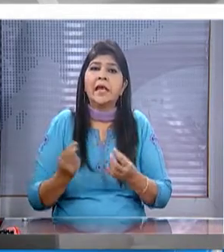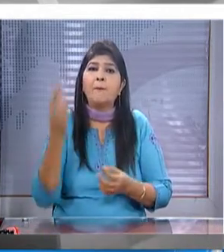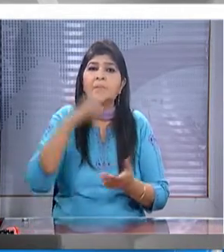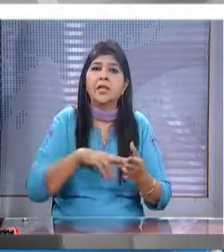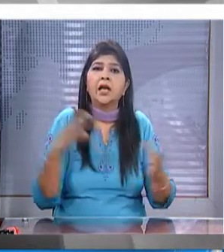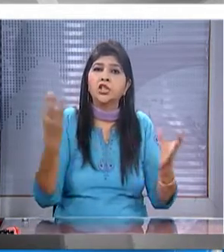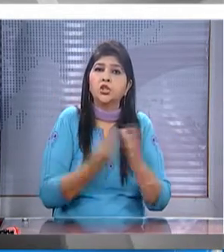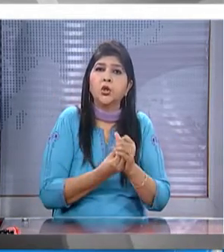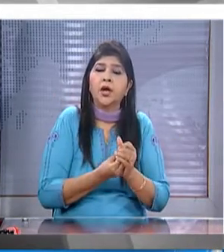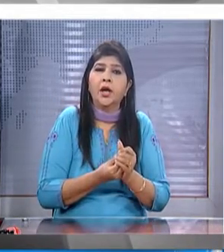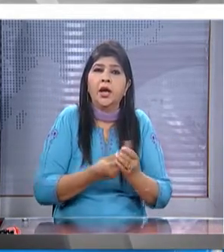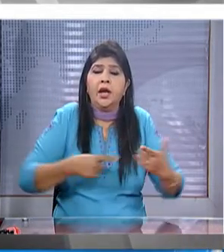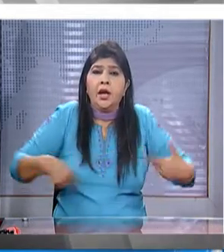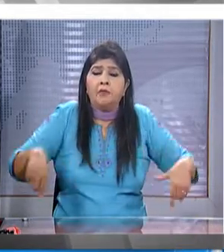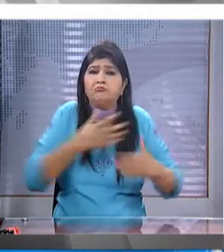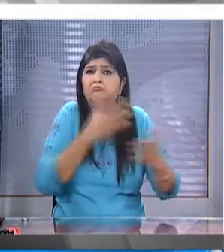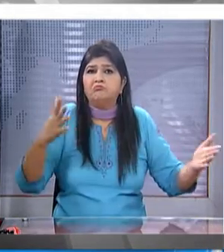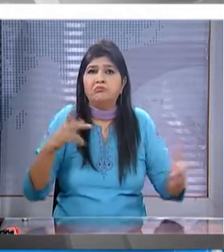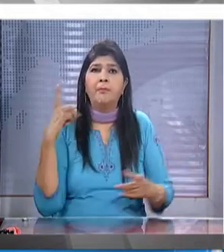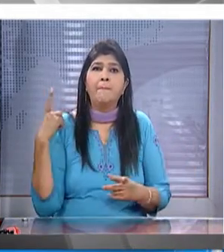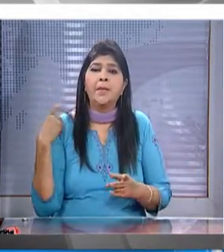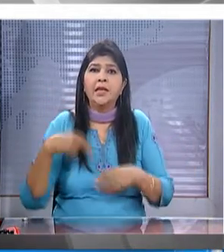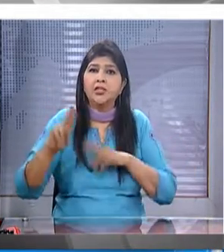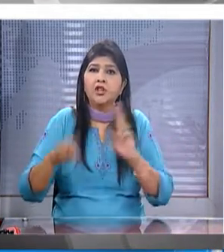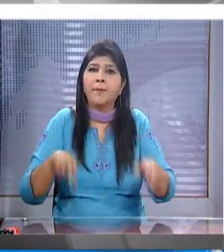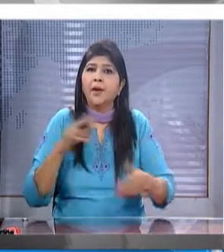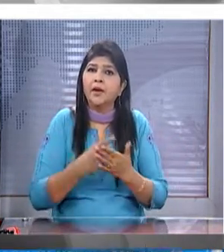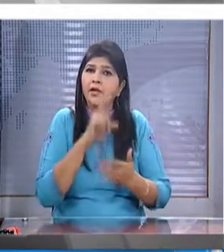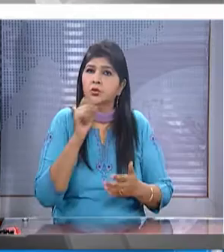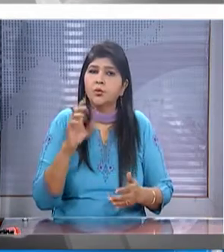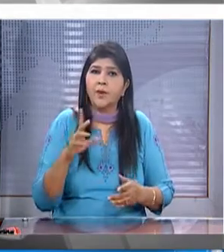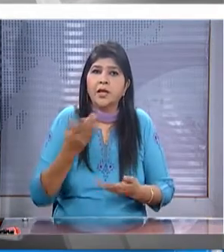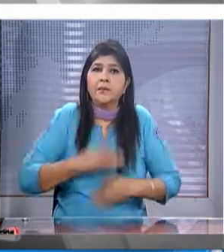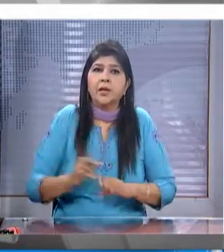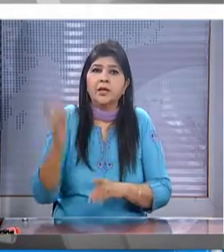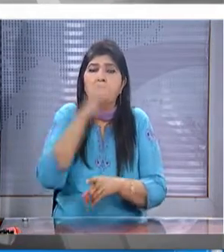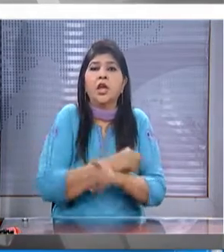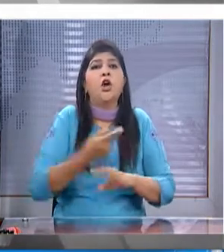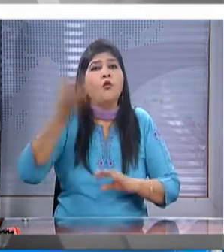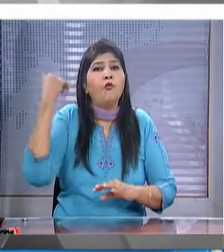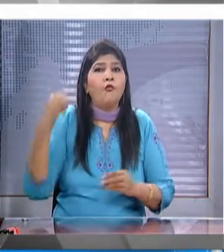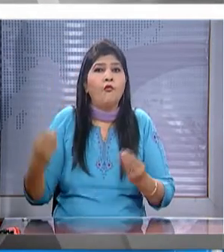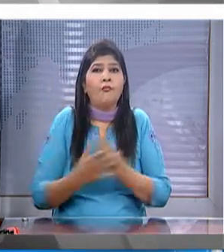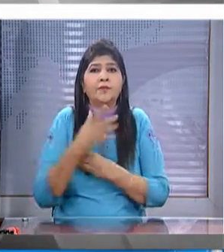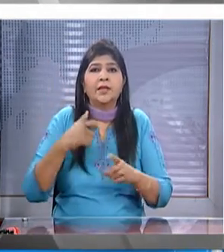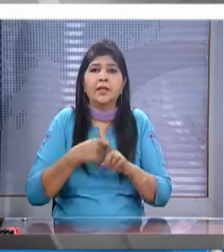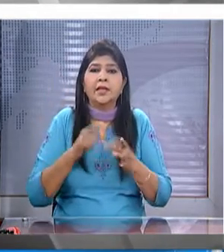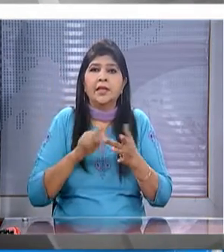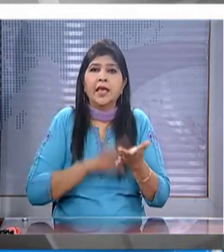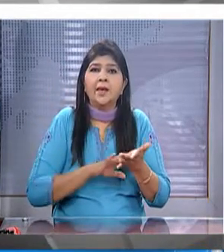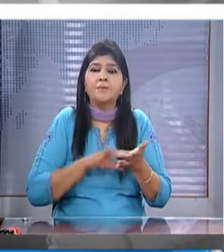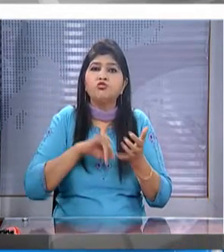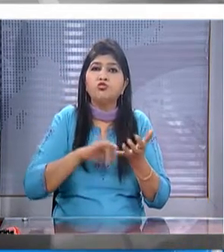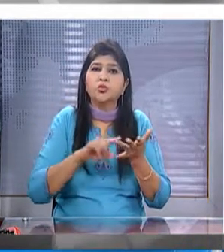giant military parade to mark the 105th birthday of his founder came to soon as hostilities